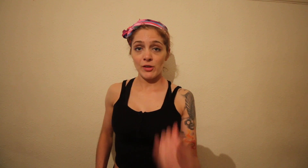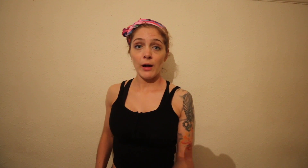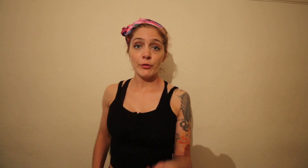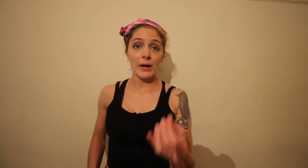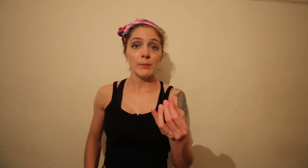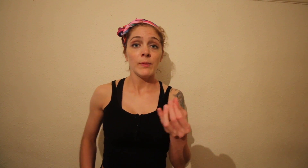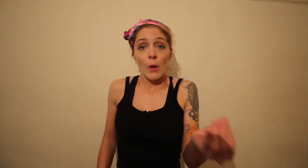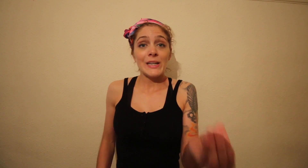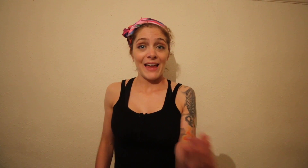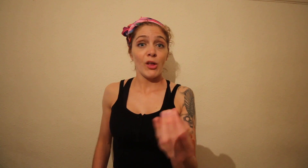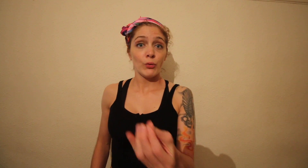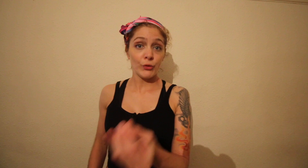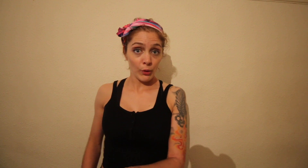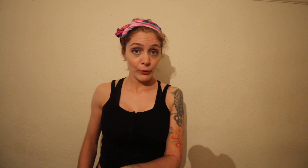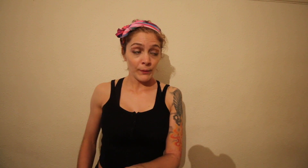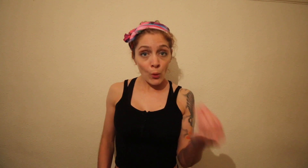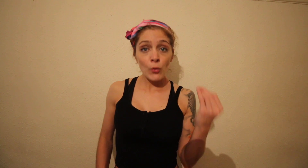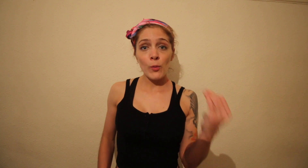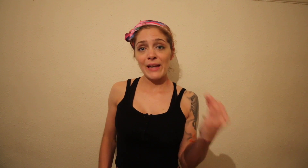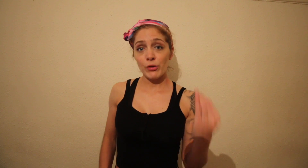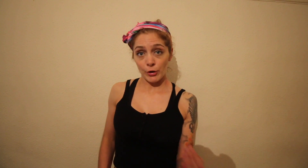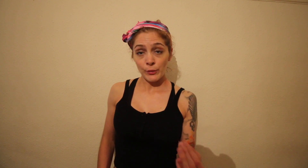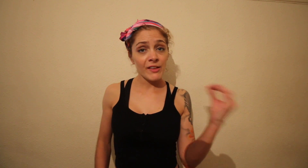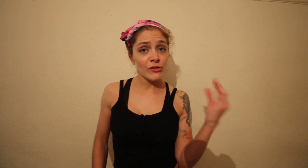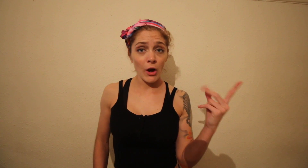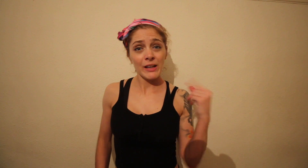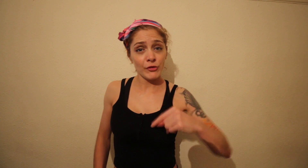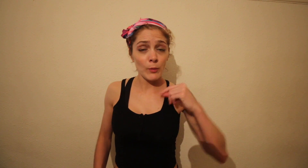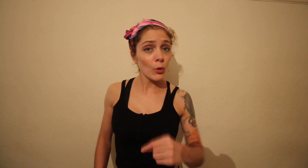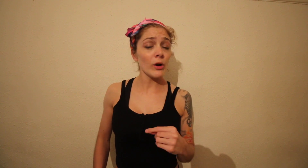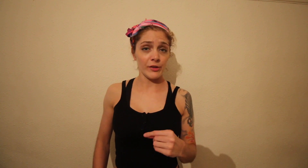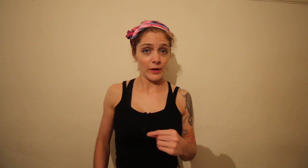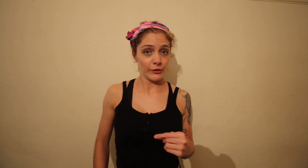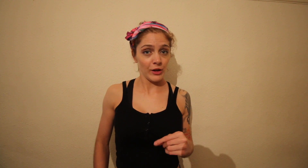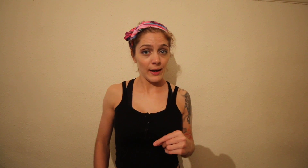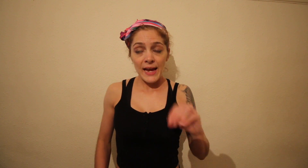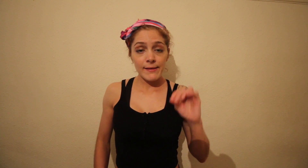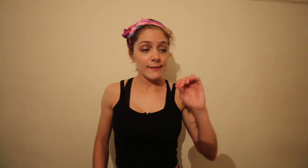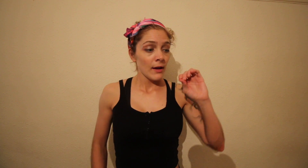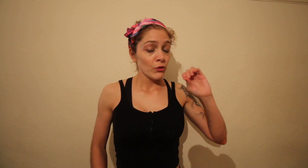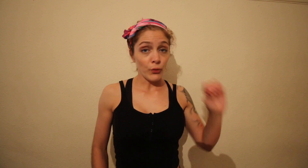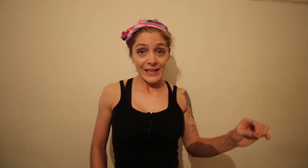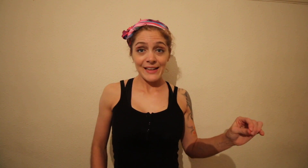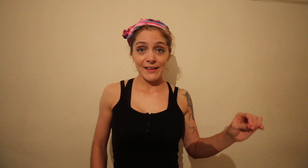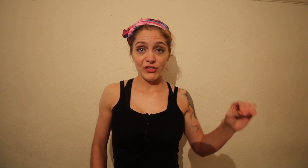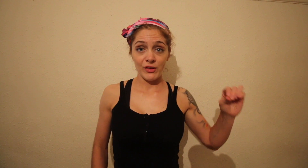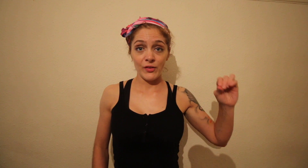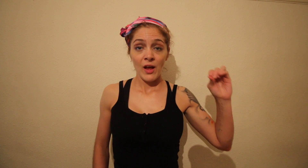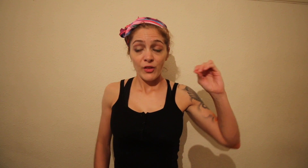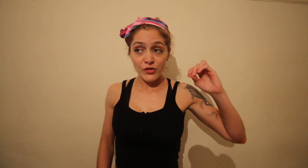the time frame that I would get those results. All the way through this journey from August of last year, his training sessions, the